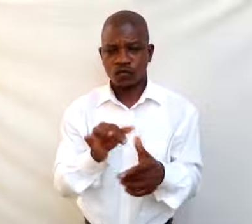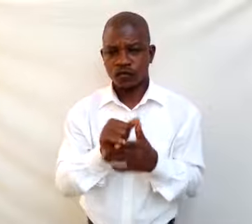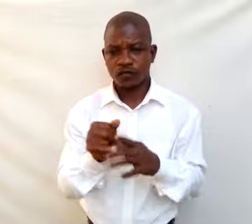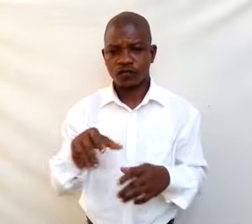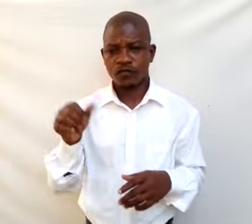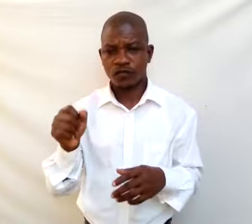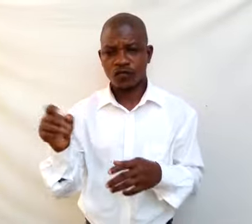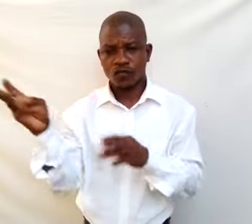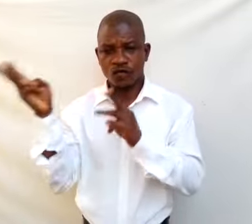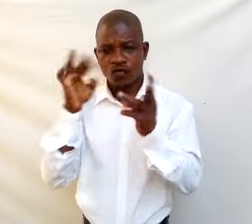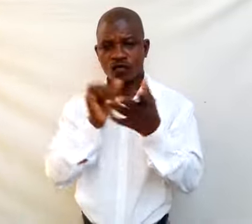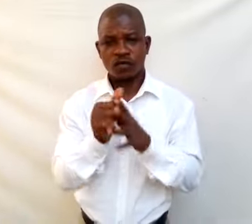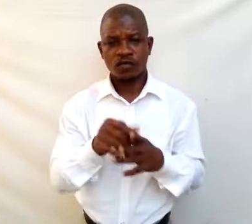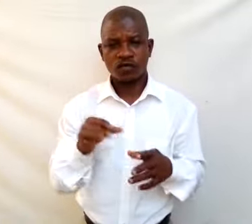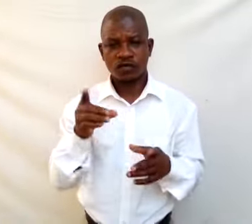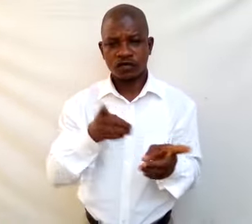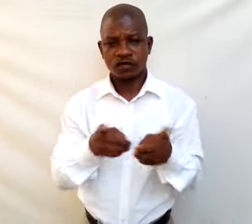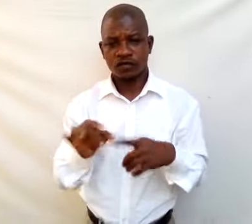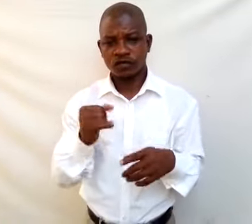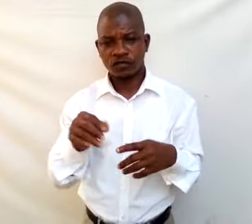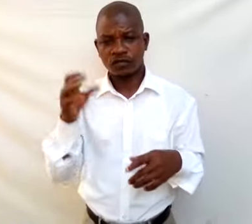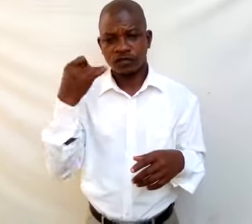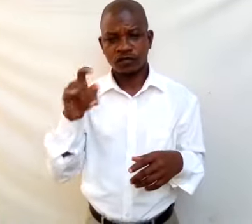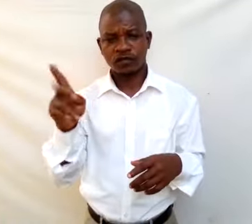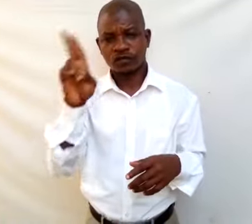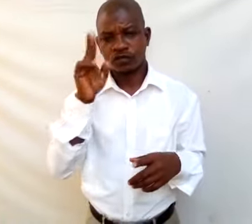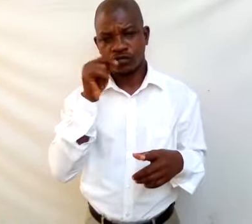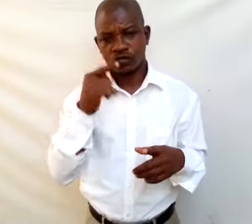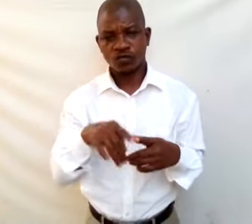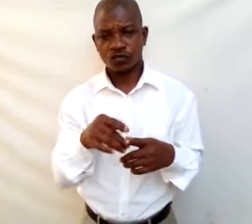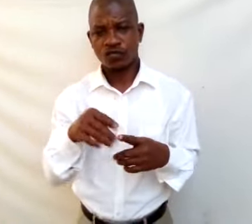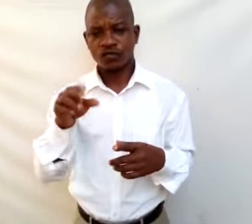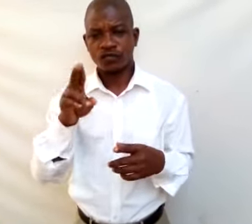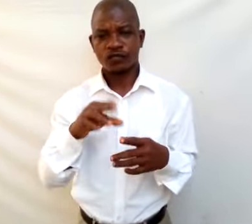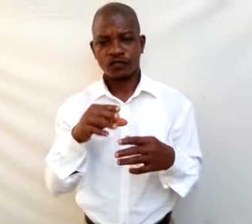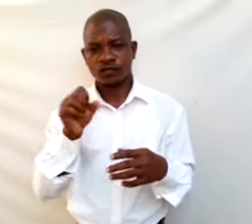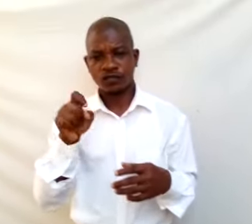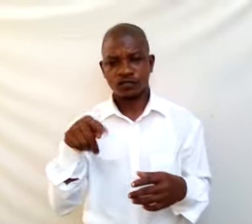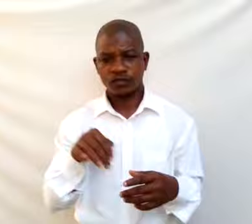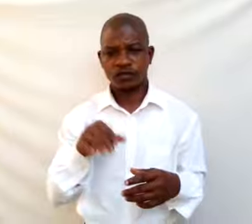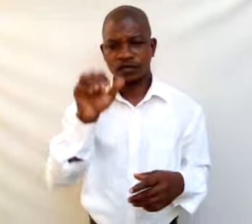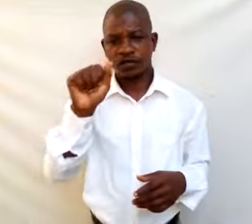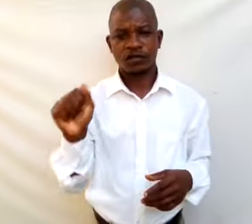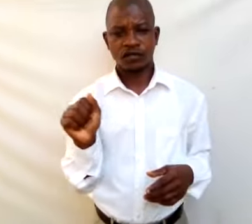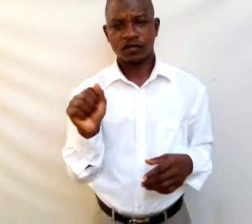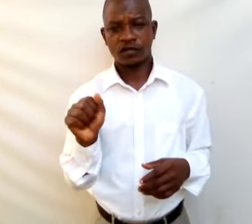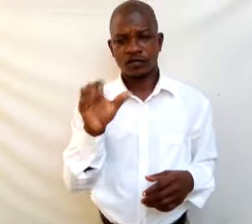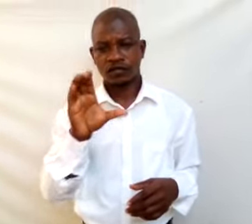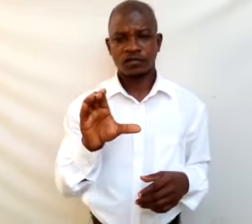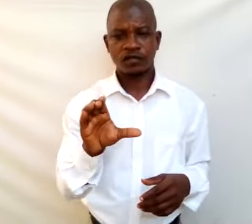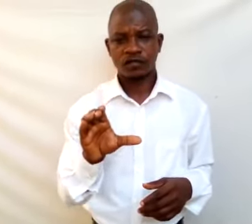Description of the use of some specimens. A, c, d,